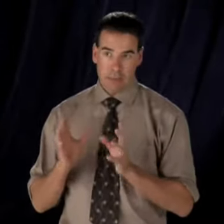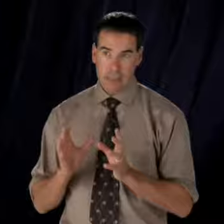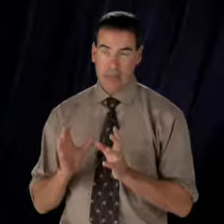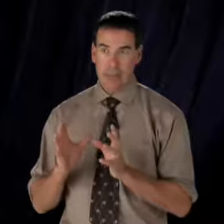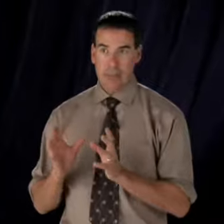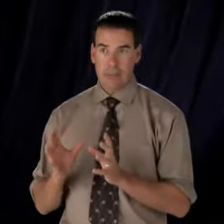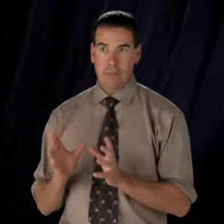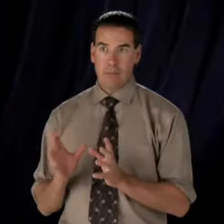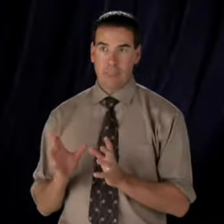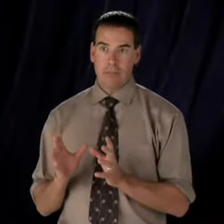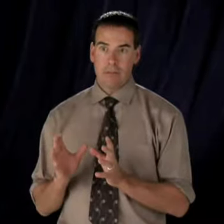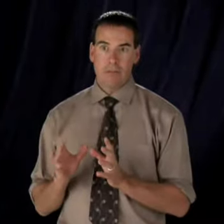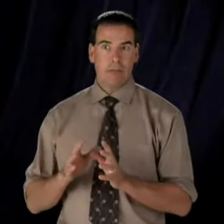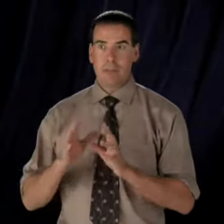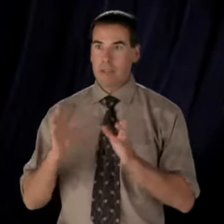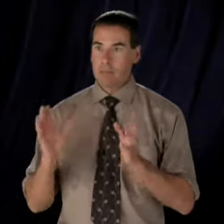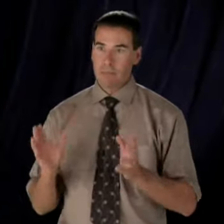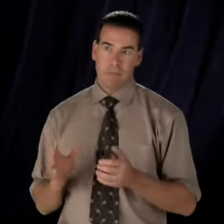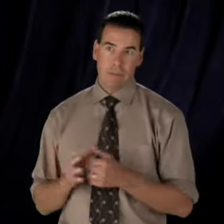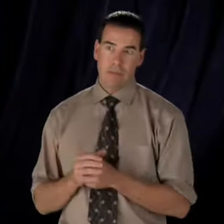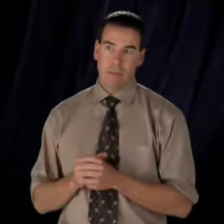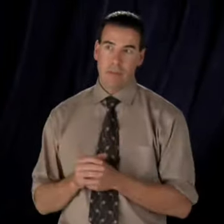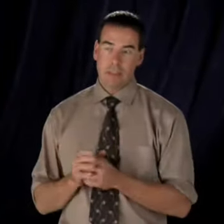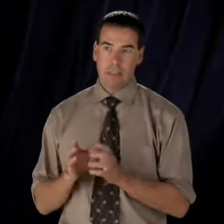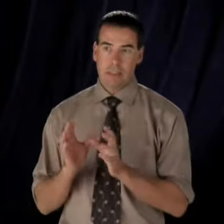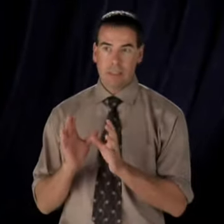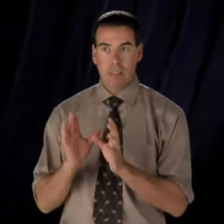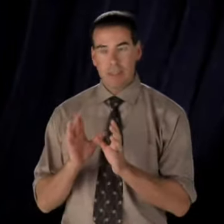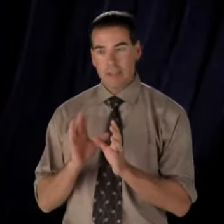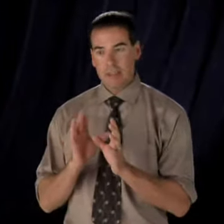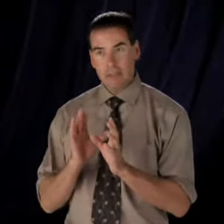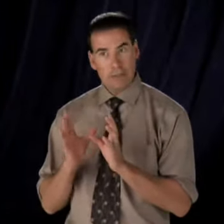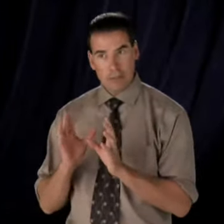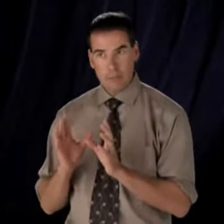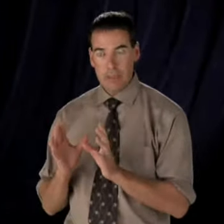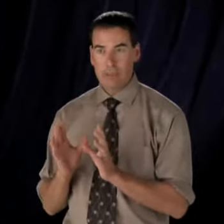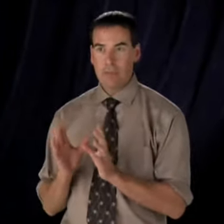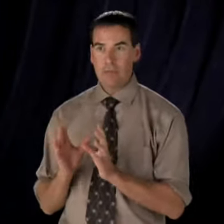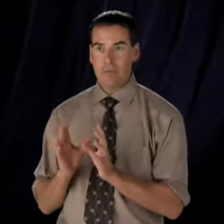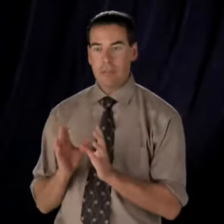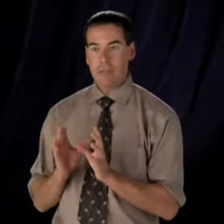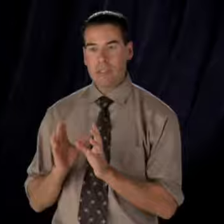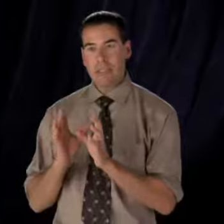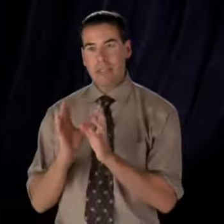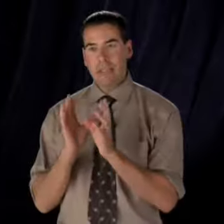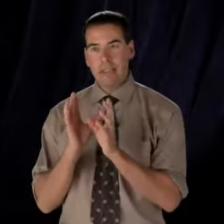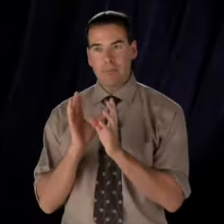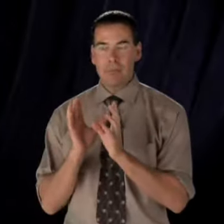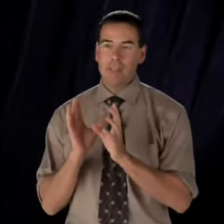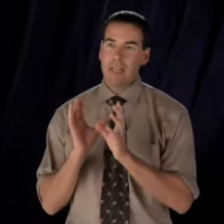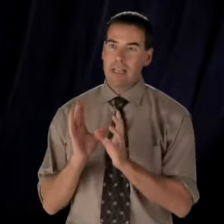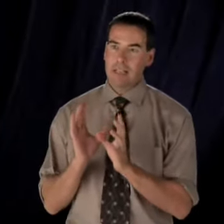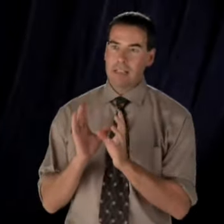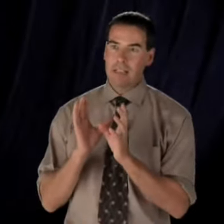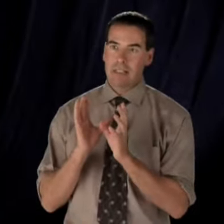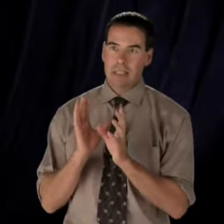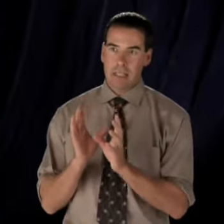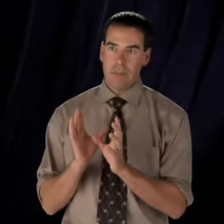rights and freedoms are adhered to, sometimes in provincial context, that there's administrative fairness, and that person acts as a safety